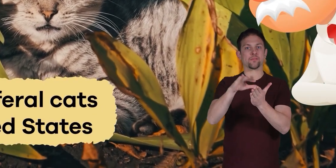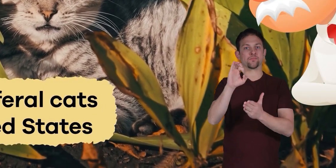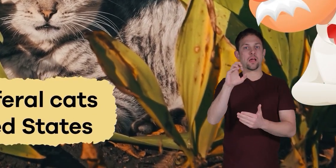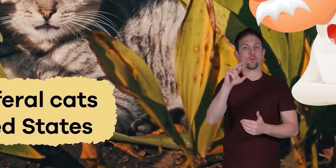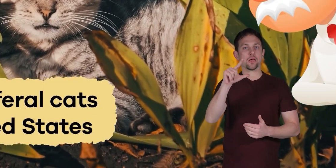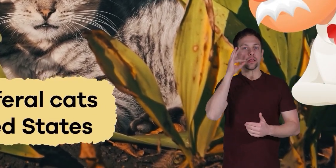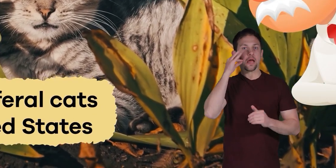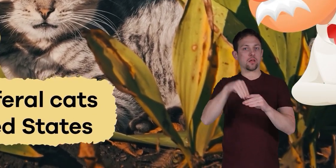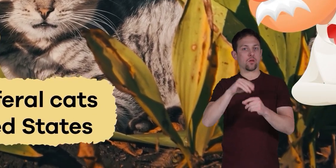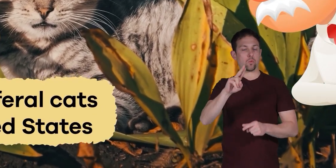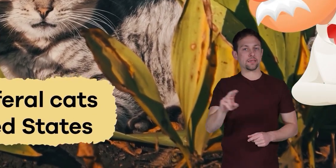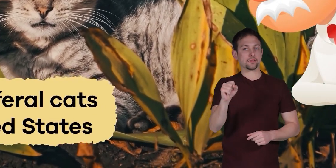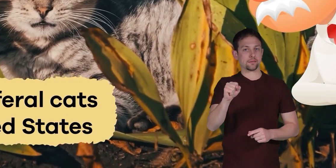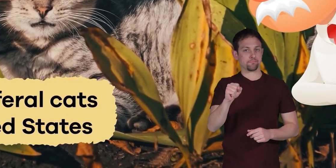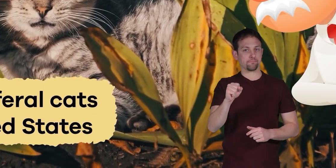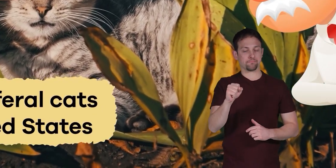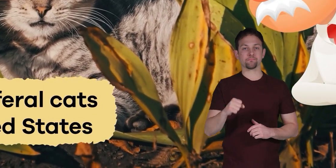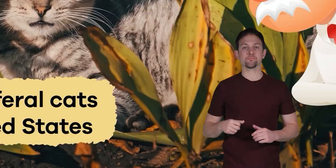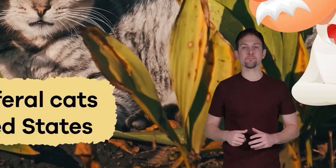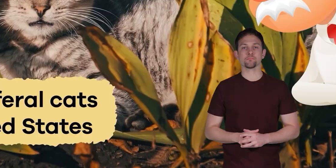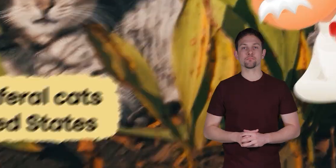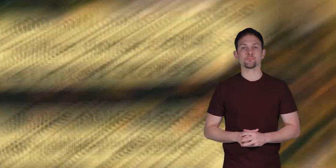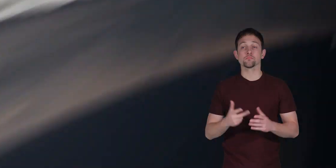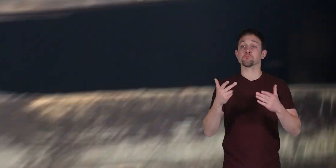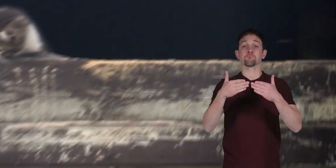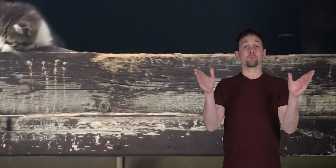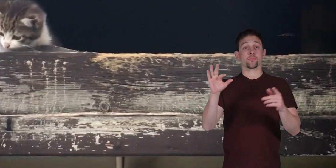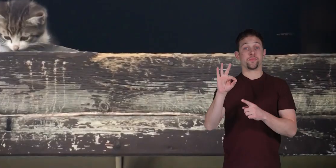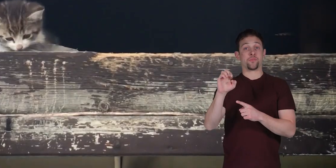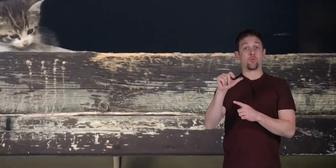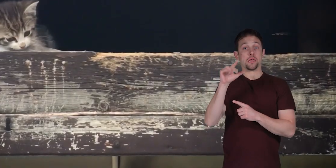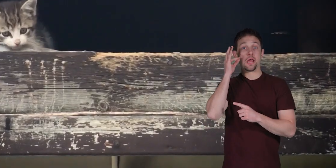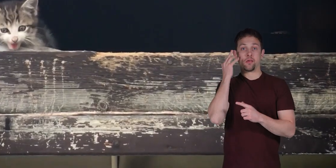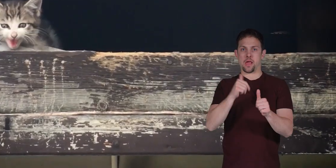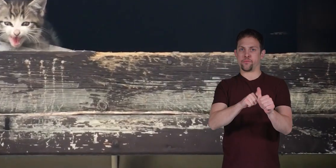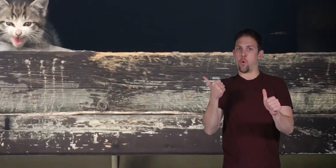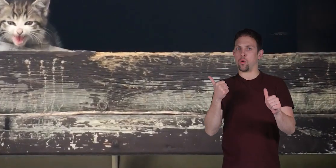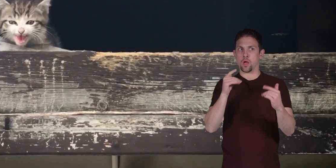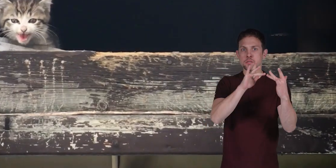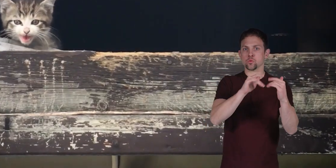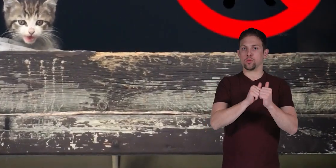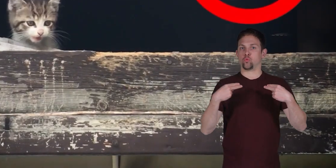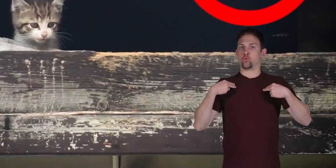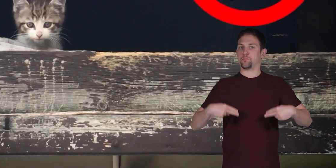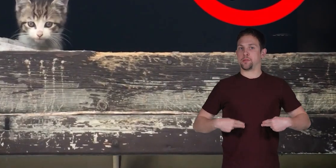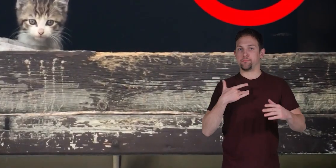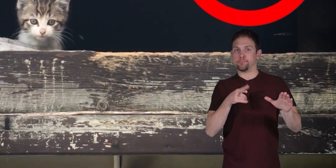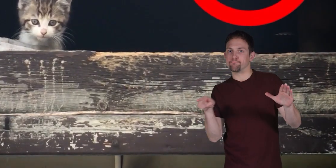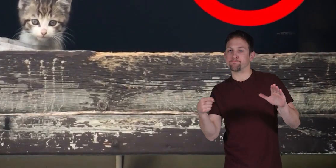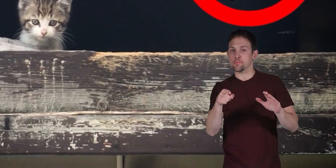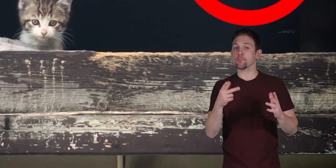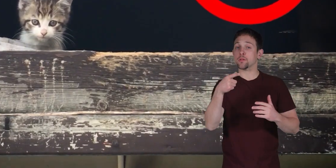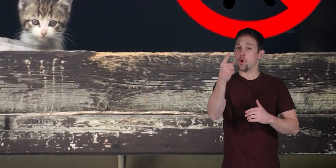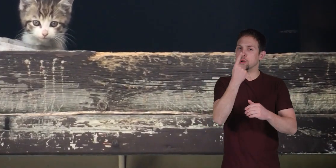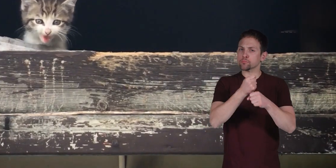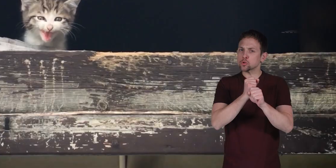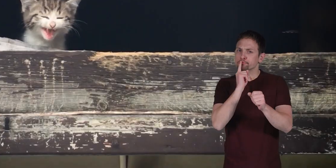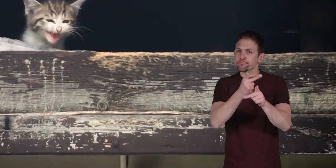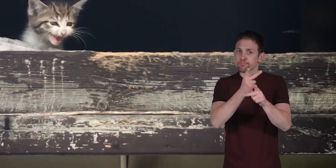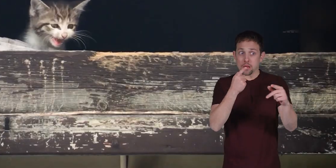million feral cats in the United States. Generally, feral cats avoid contact with humans, but you should be cautious if